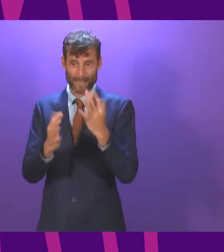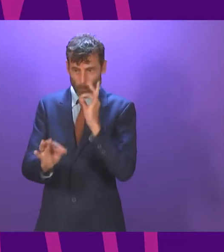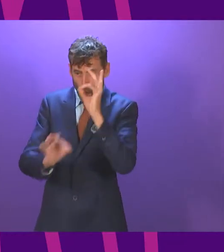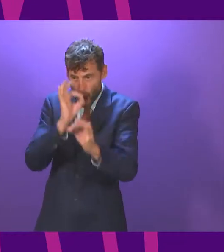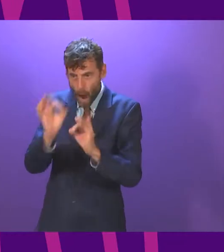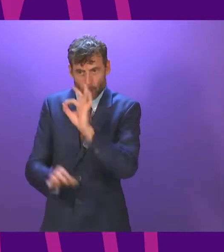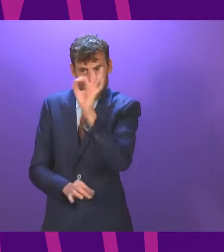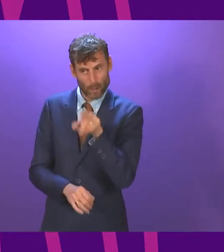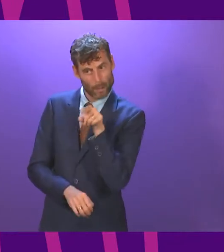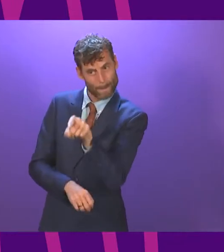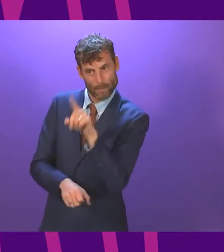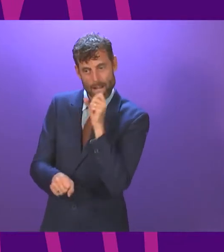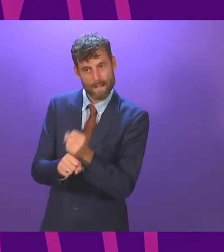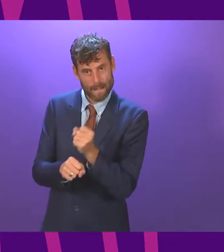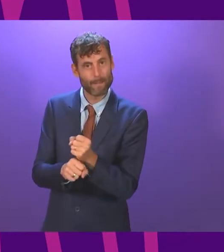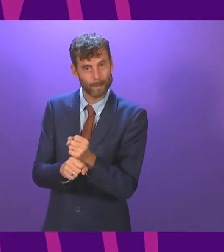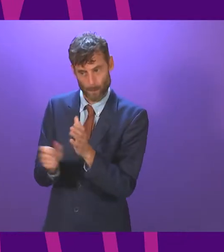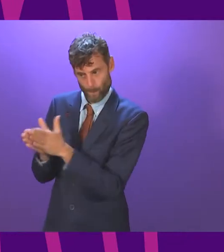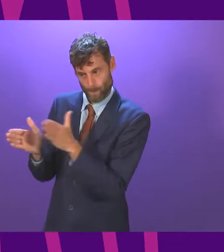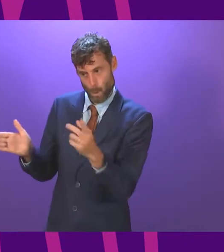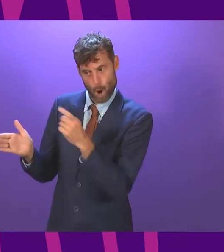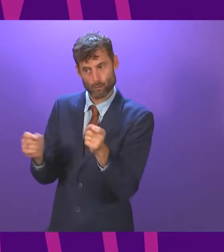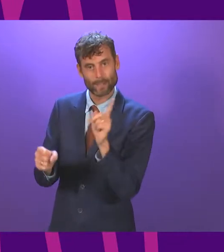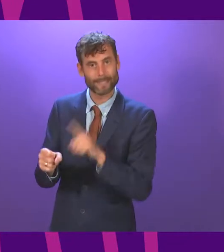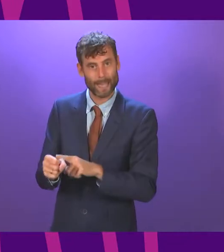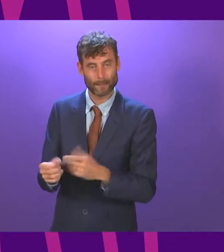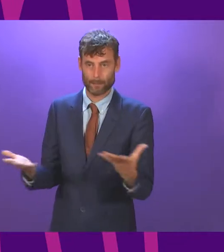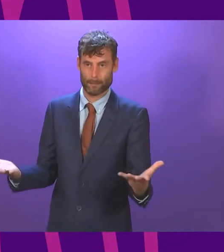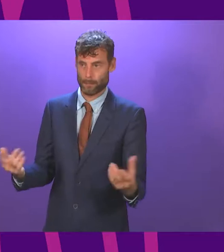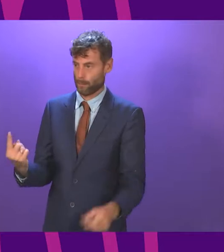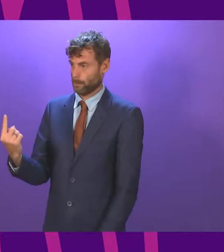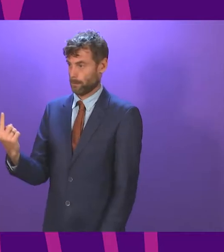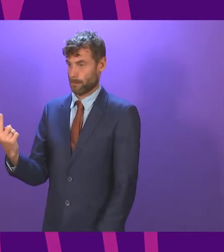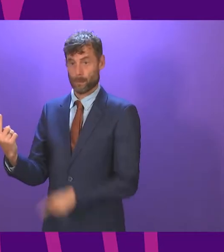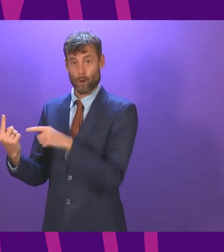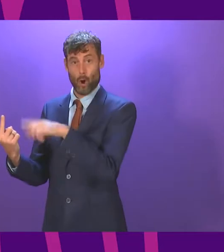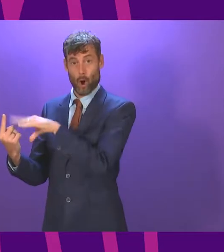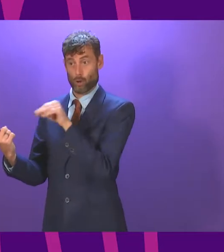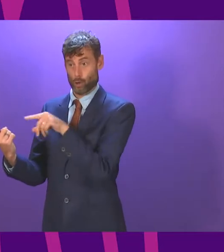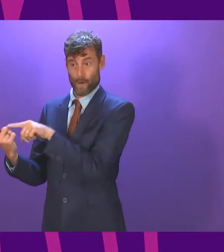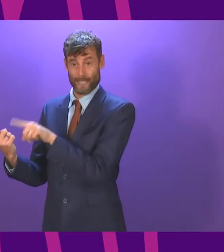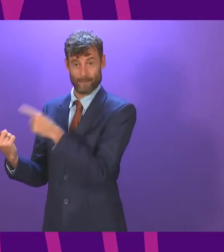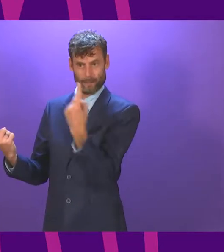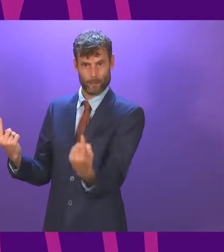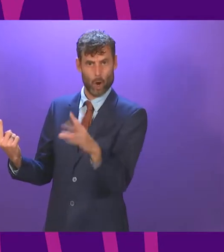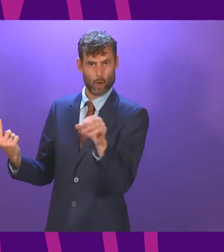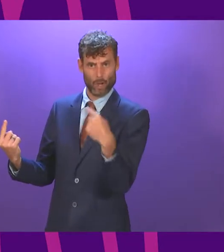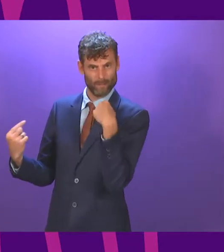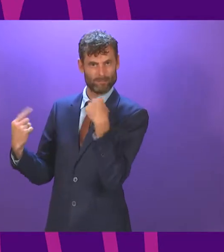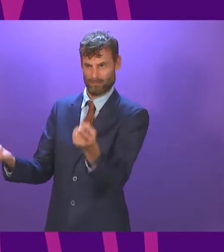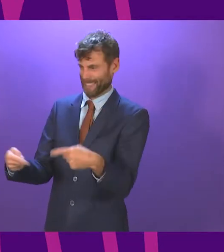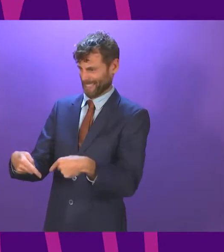So there, at the opening debate of this session of Parliament we have the Conservatives facing in opposite directions